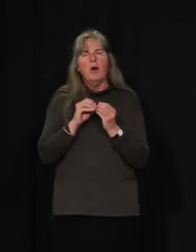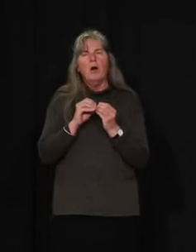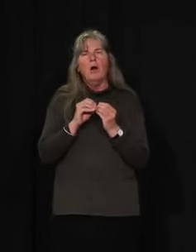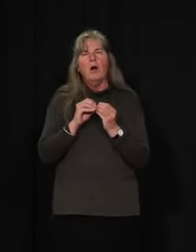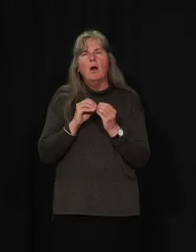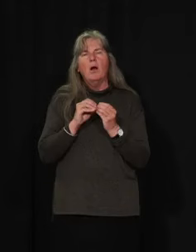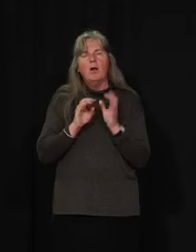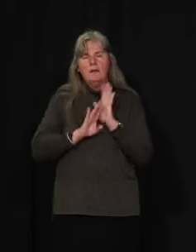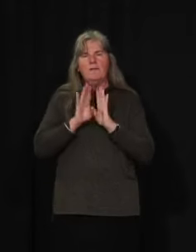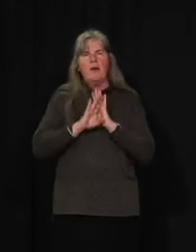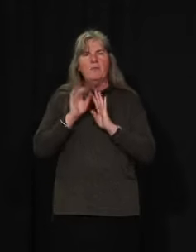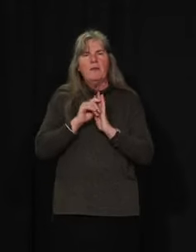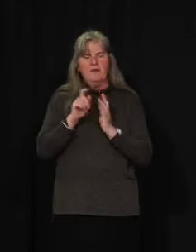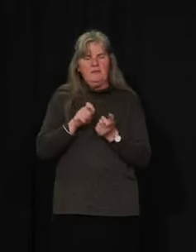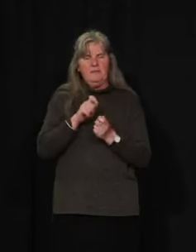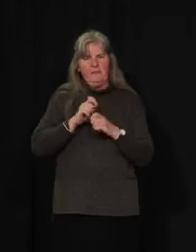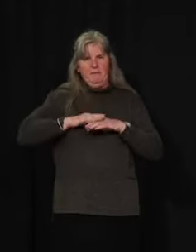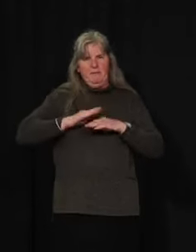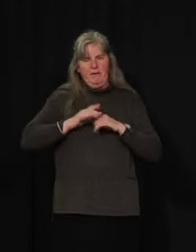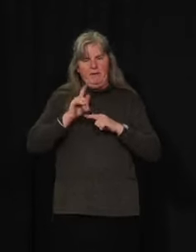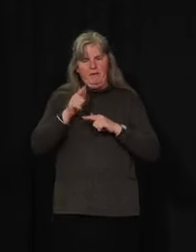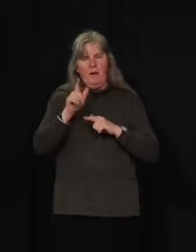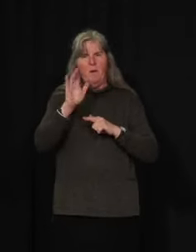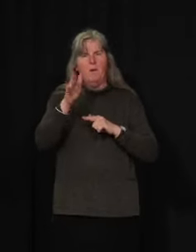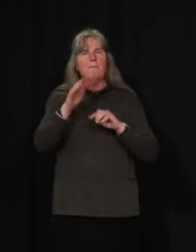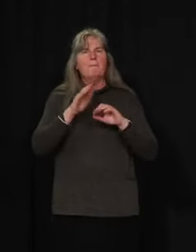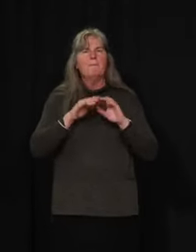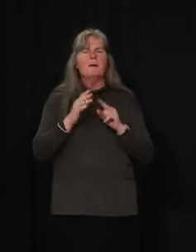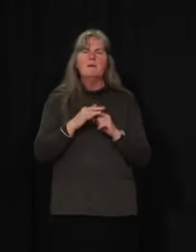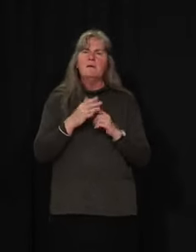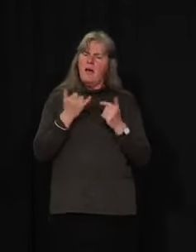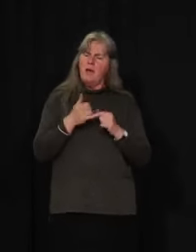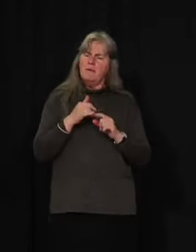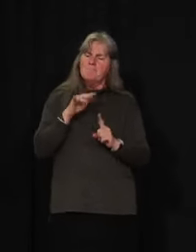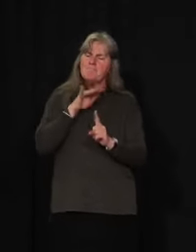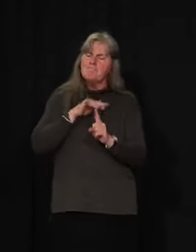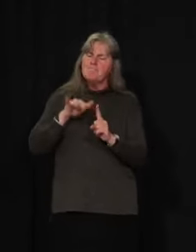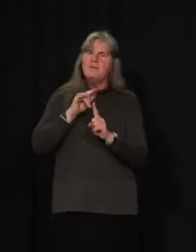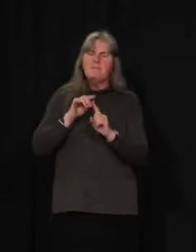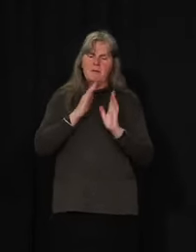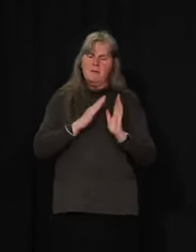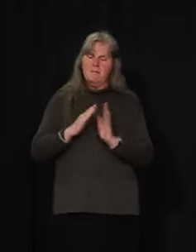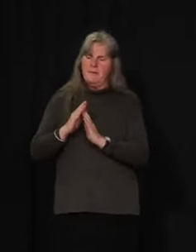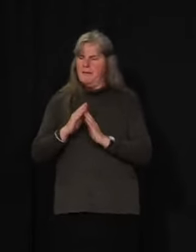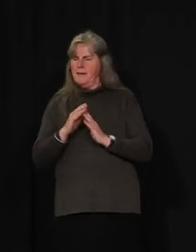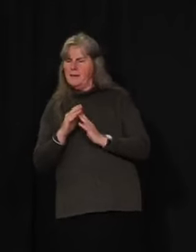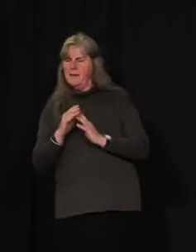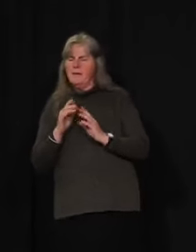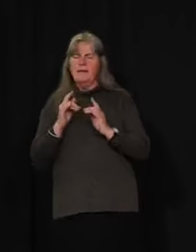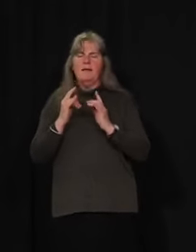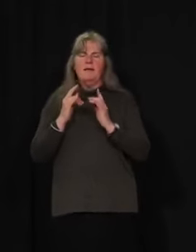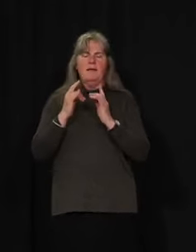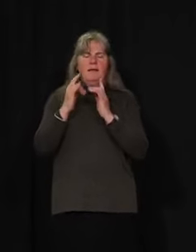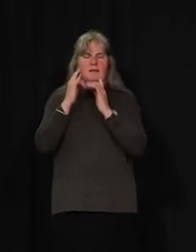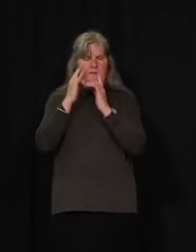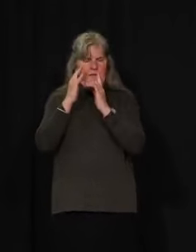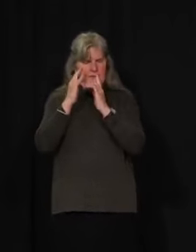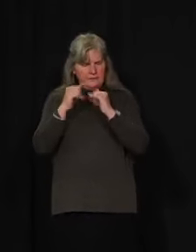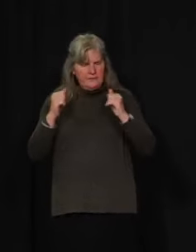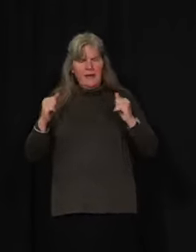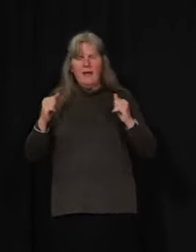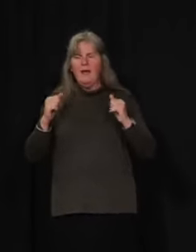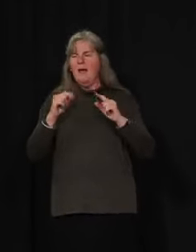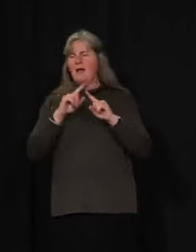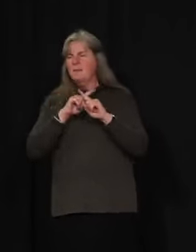What we are doing is we're reviewing a number of plans for camps and then providing commentary so that